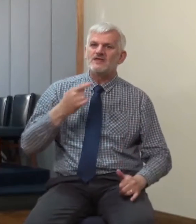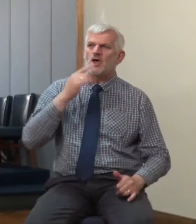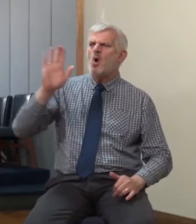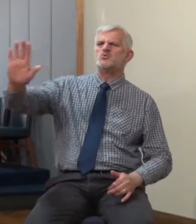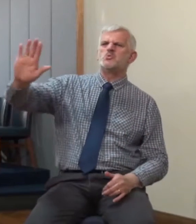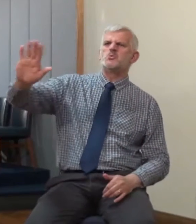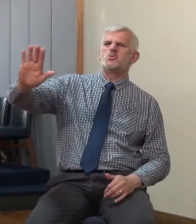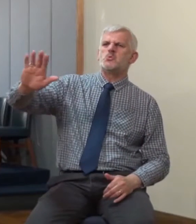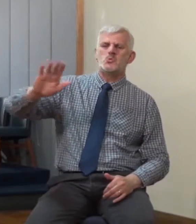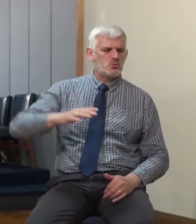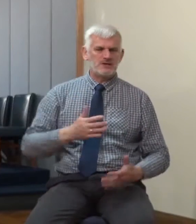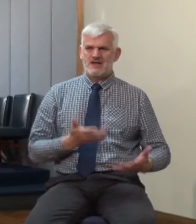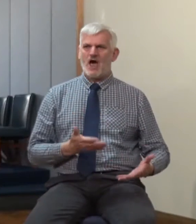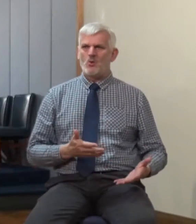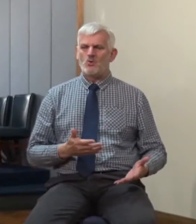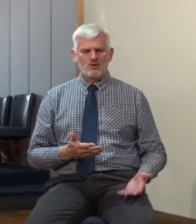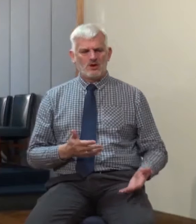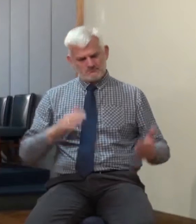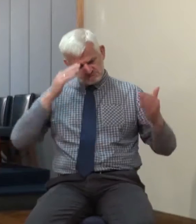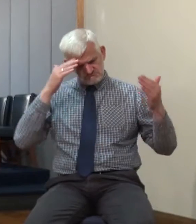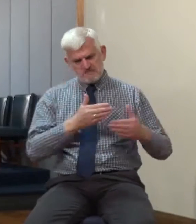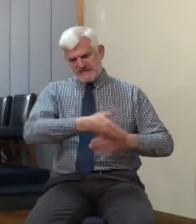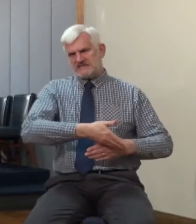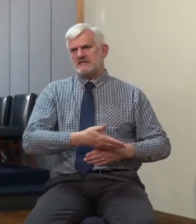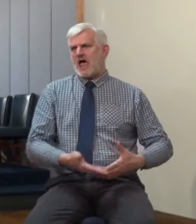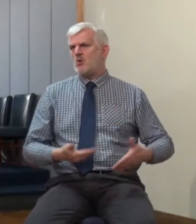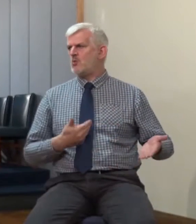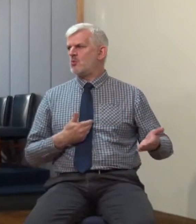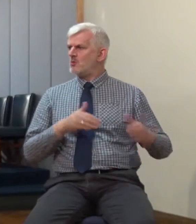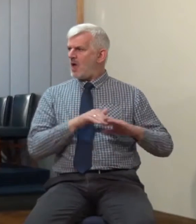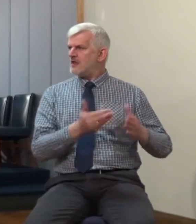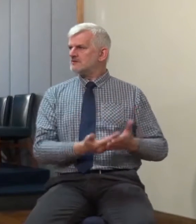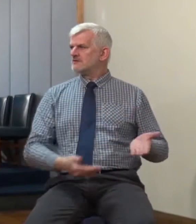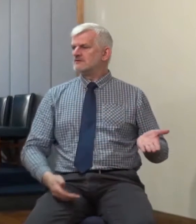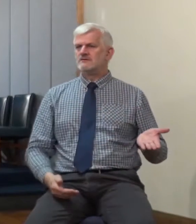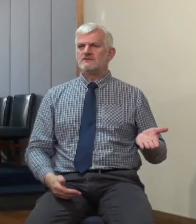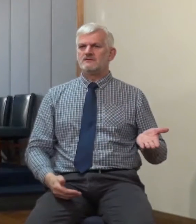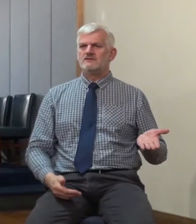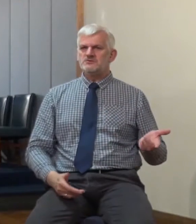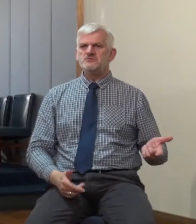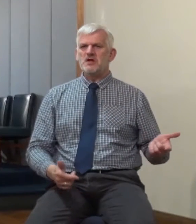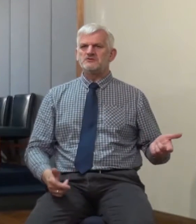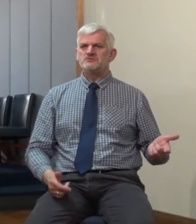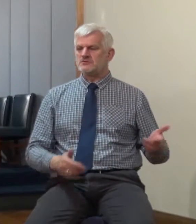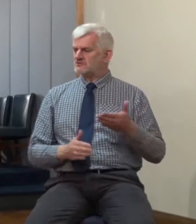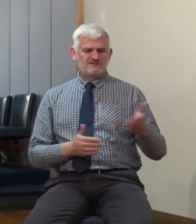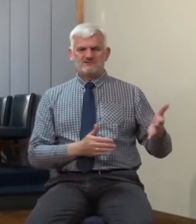days of prosperity. In days where there is so much money around and so many conveniences and